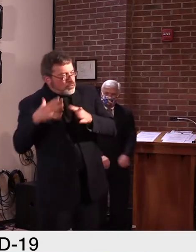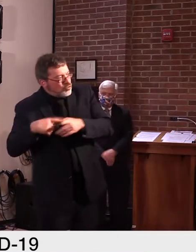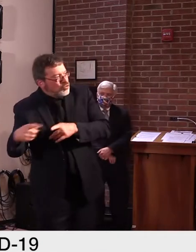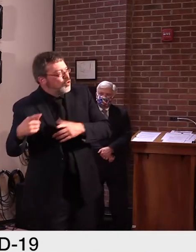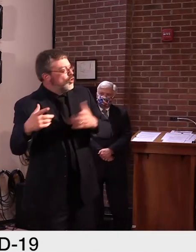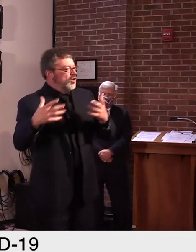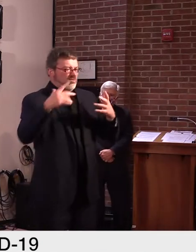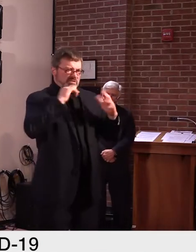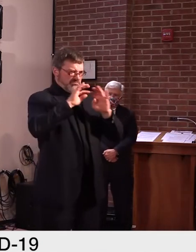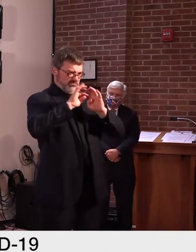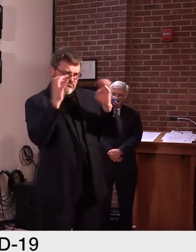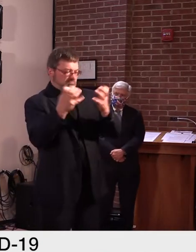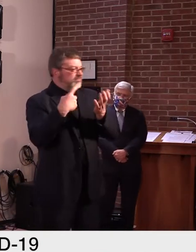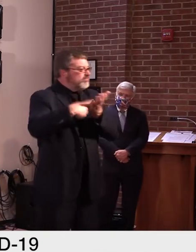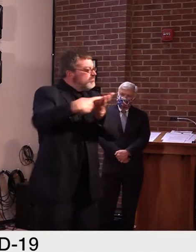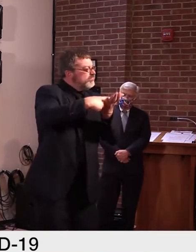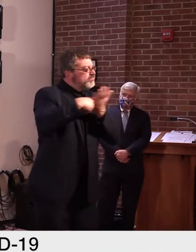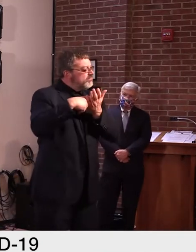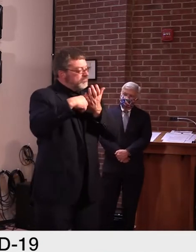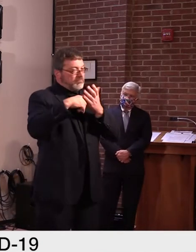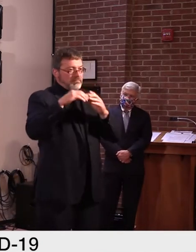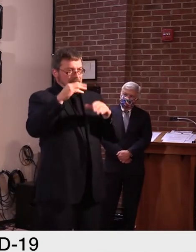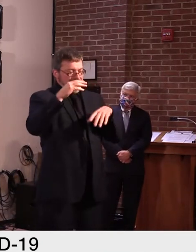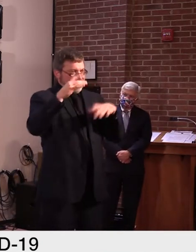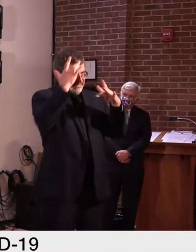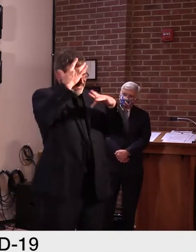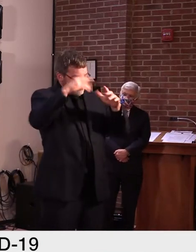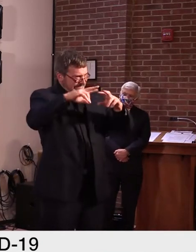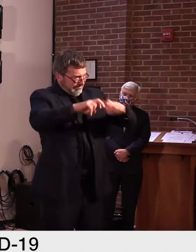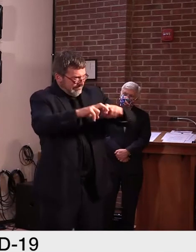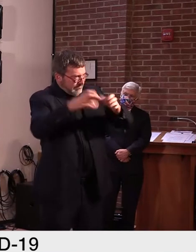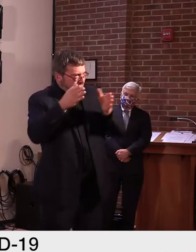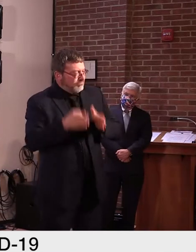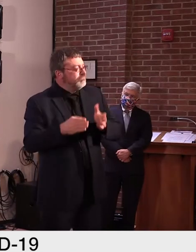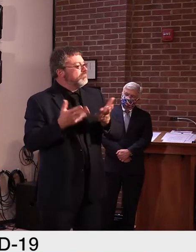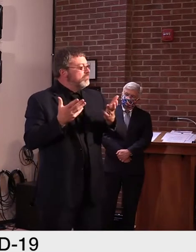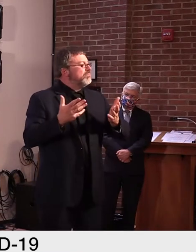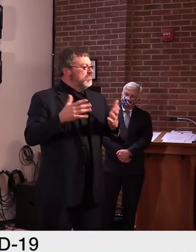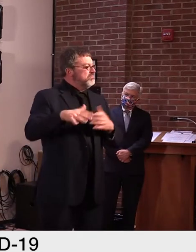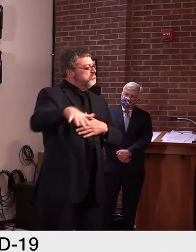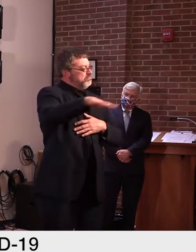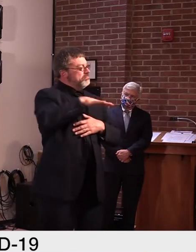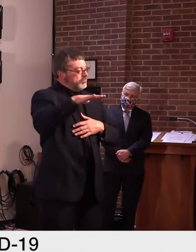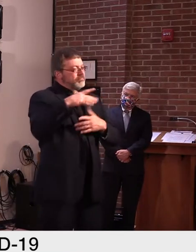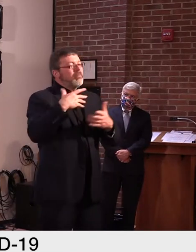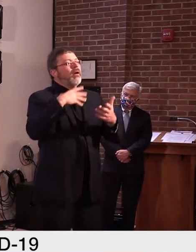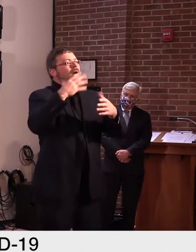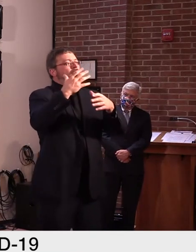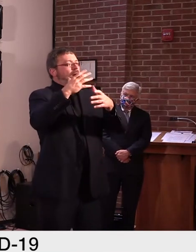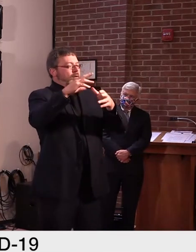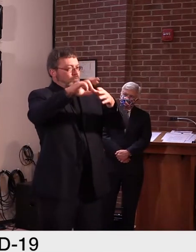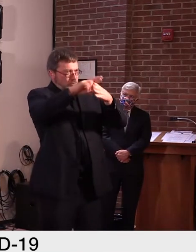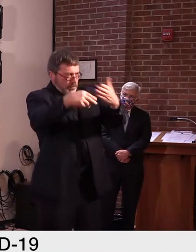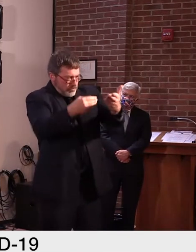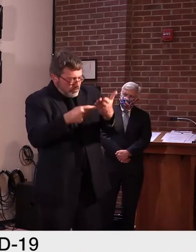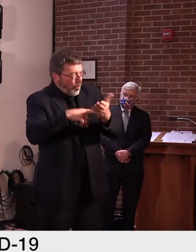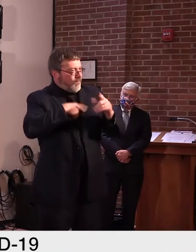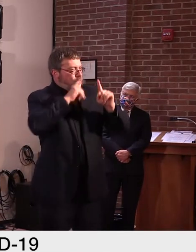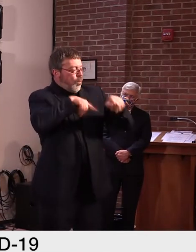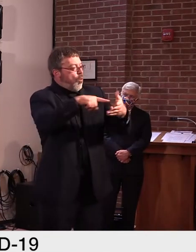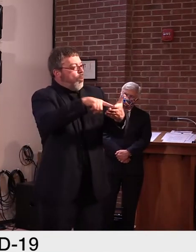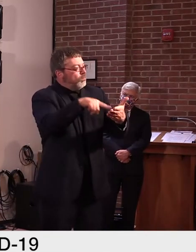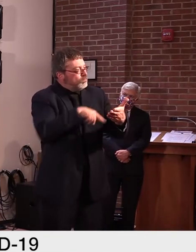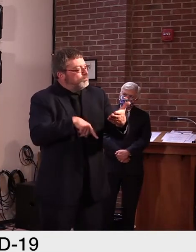infectious disease experts to examine that. And they provided us with a report. Um, that same working